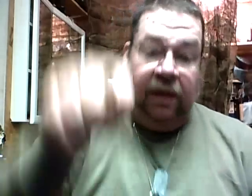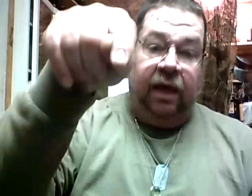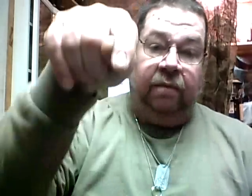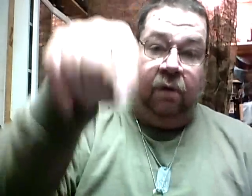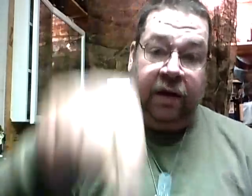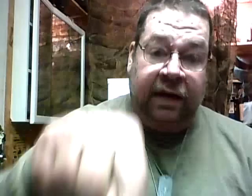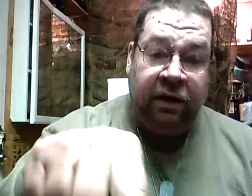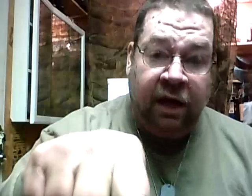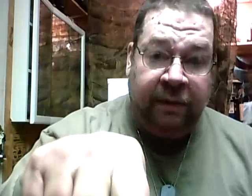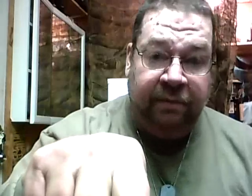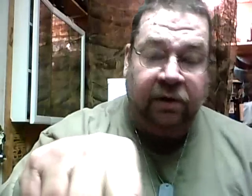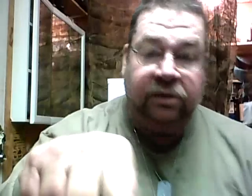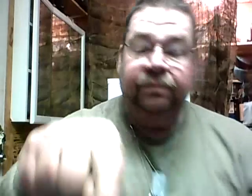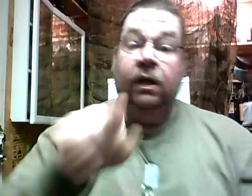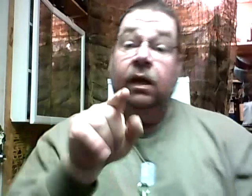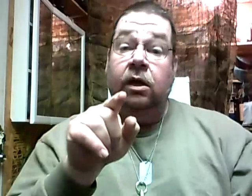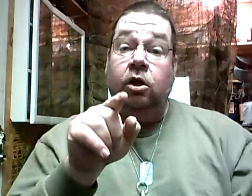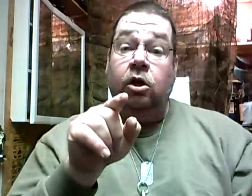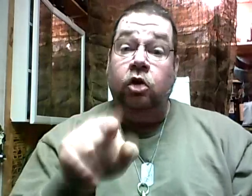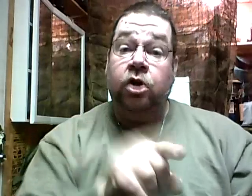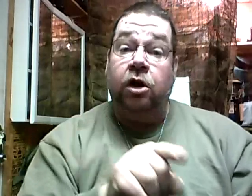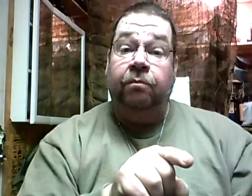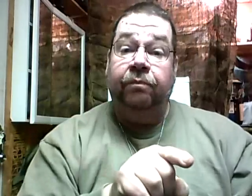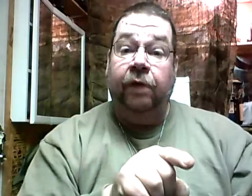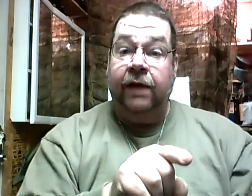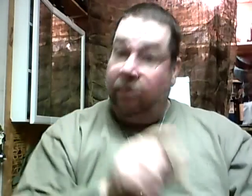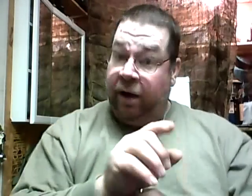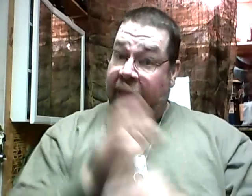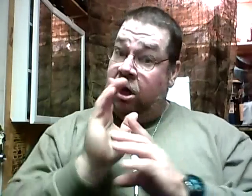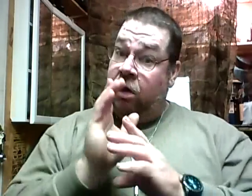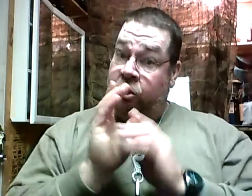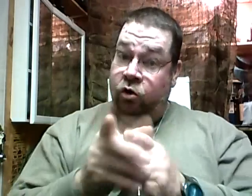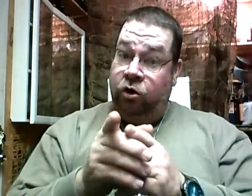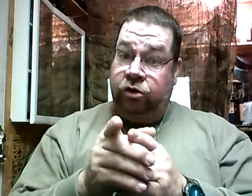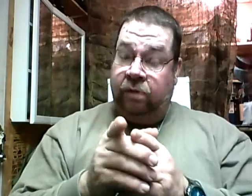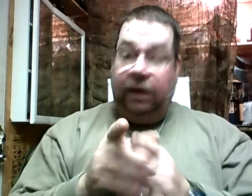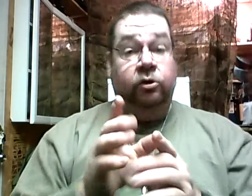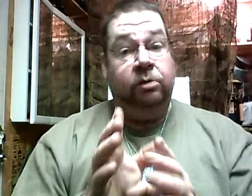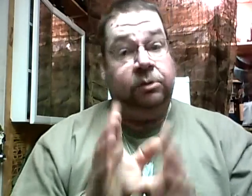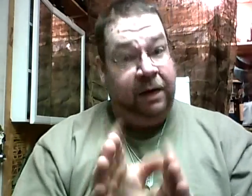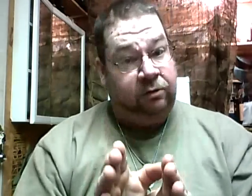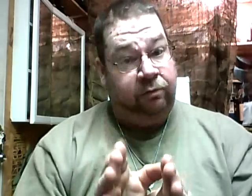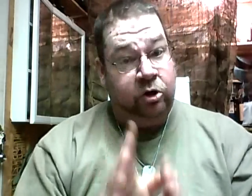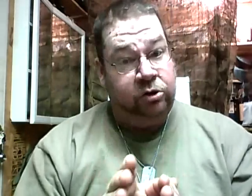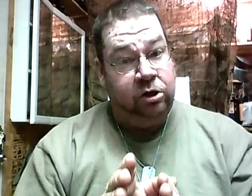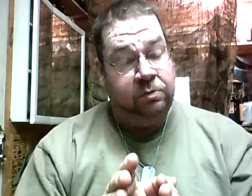and mark down there in comment box, new sub. Okay? That way, I know that you're a new sub. Now, I'm going to do something special for my new sub.